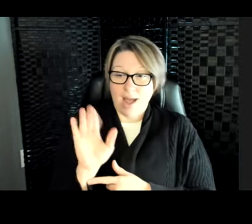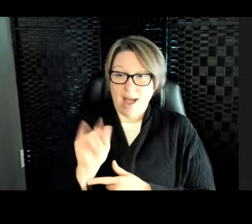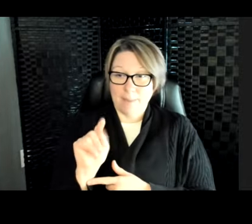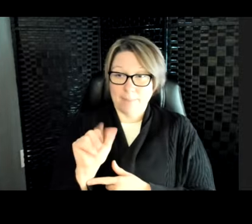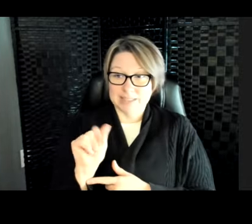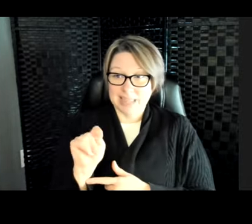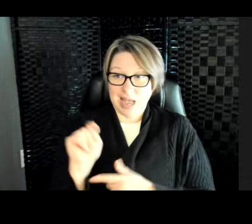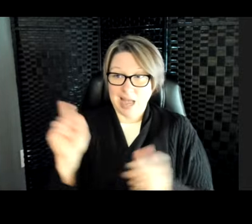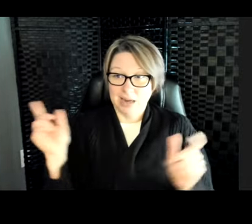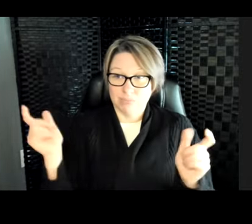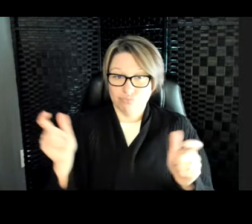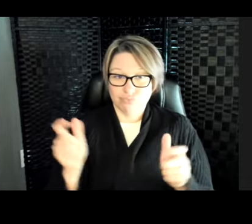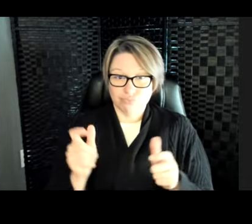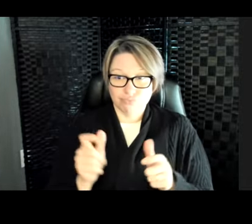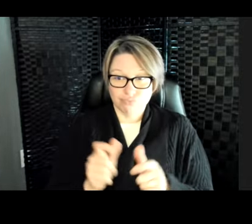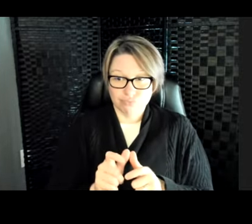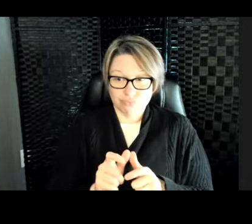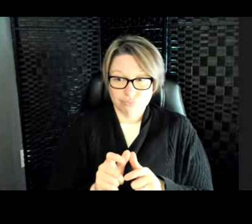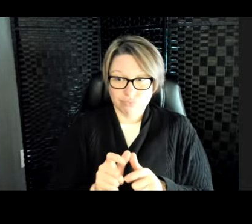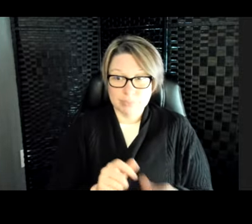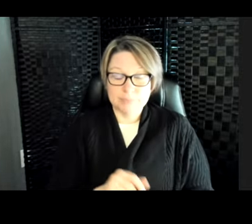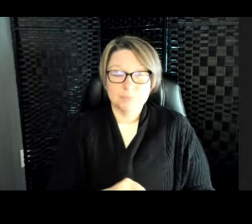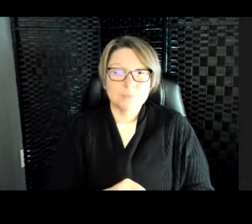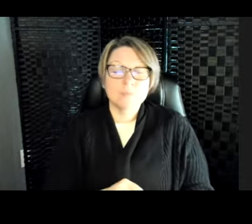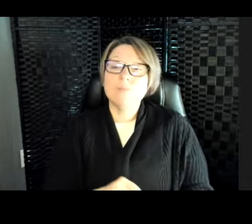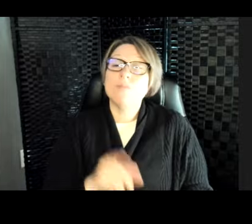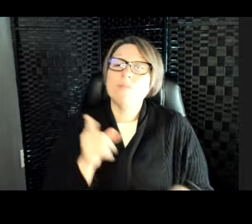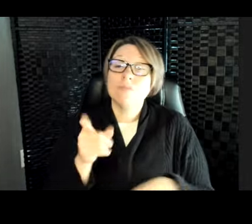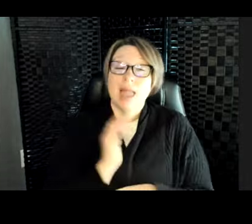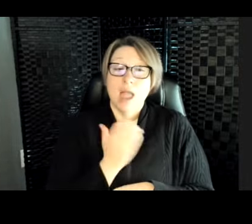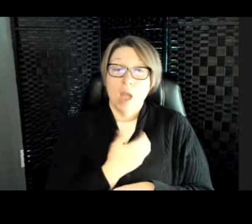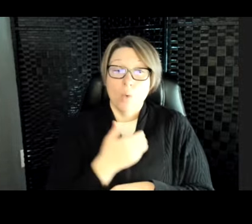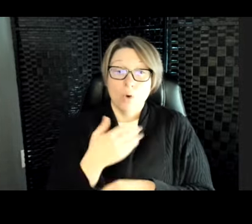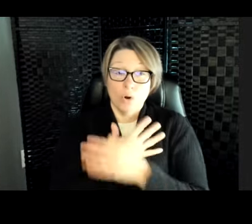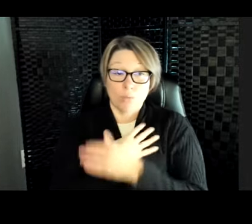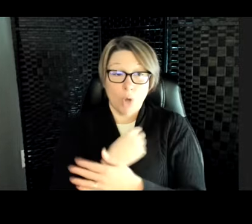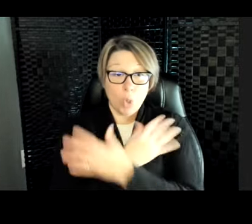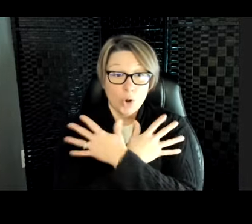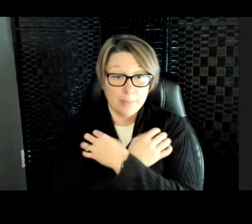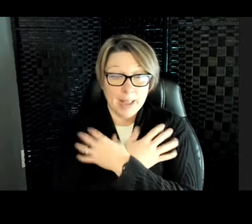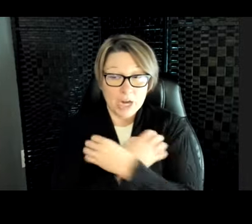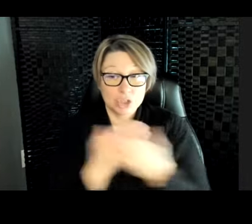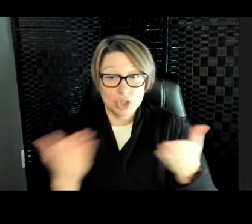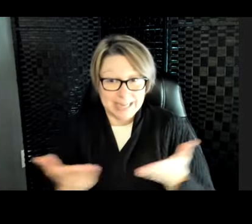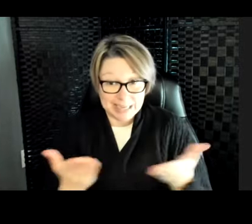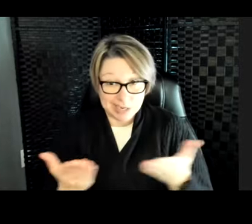These polar bears that we have at the zoo are here because they are endangered.